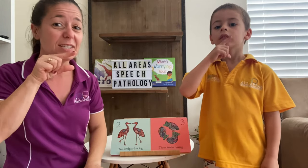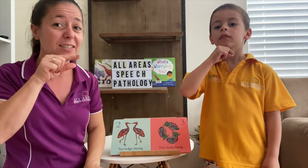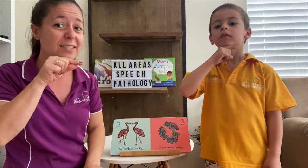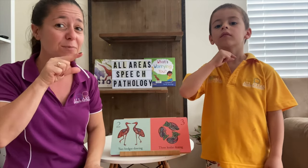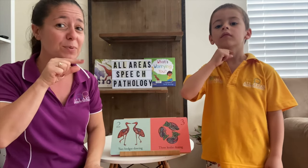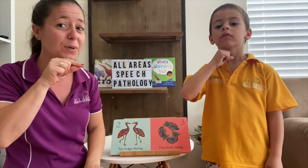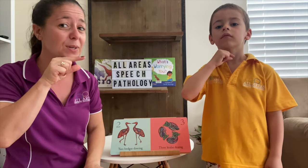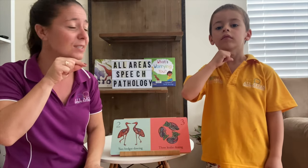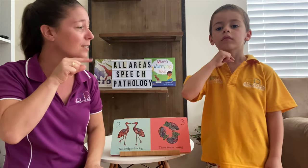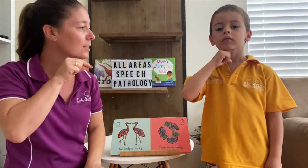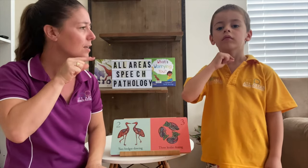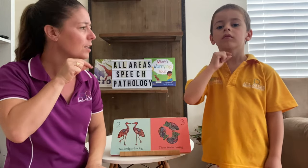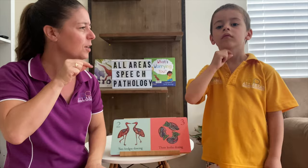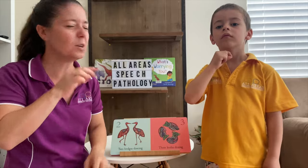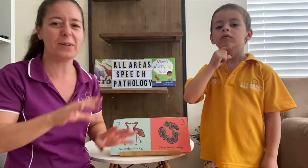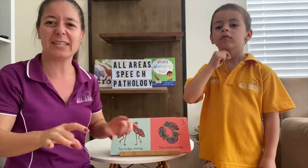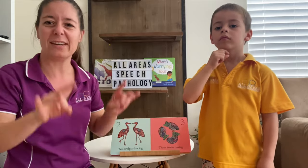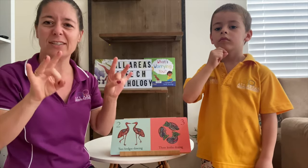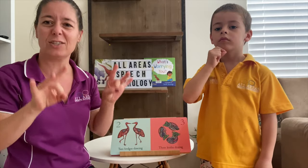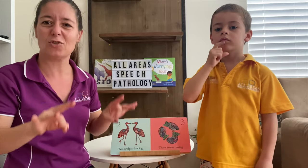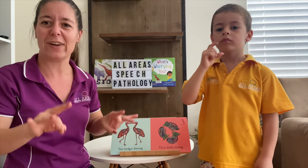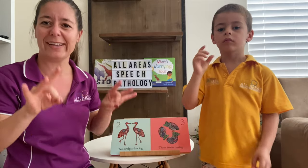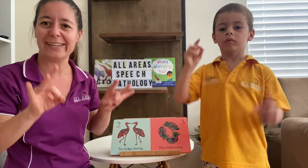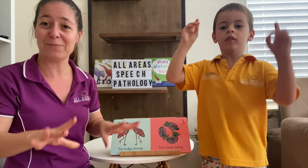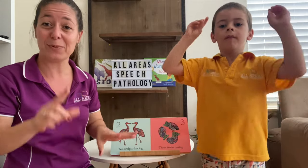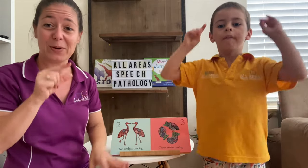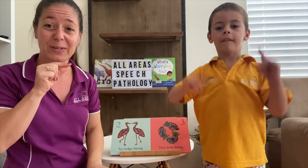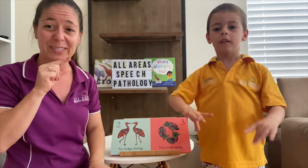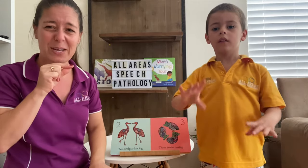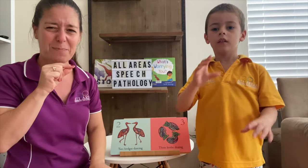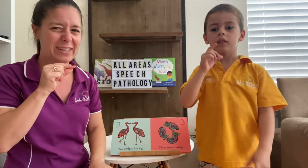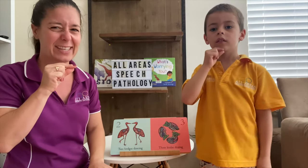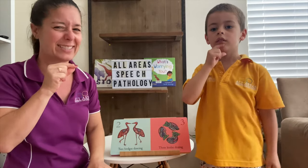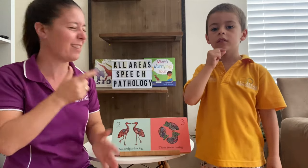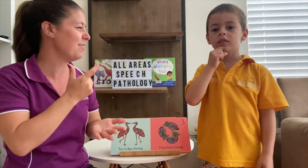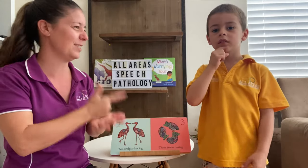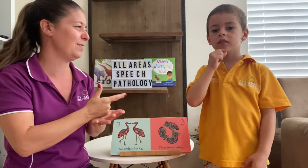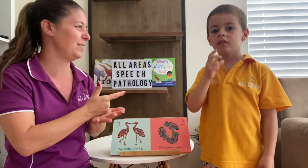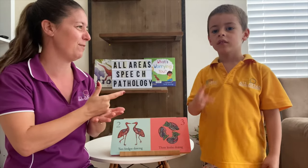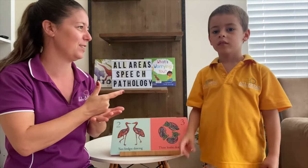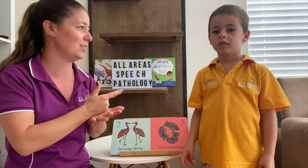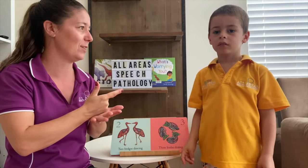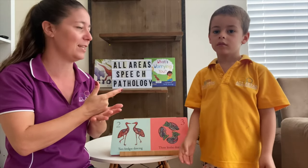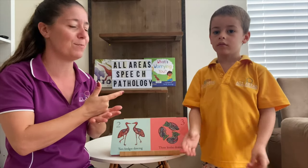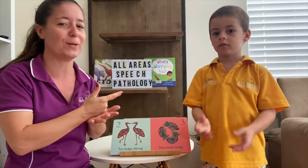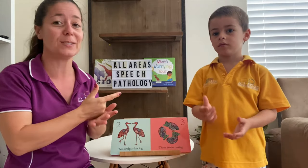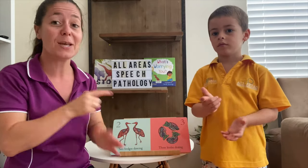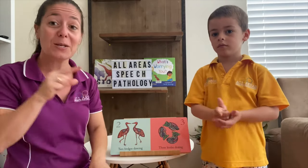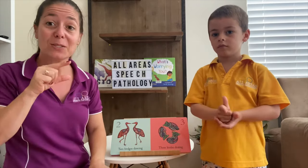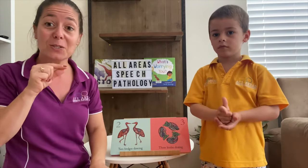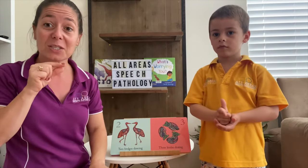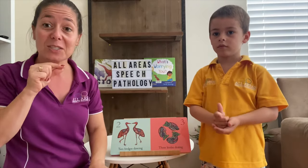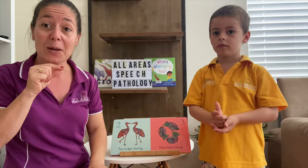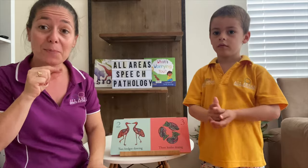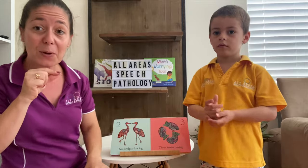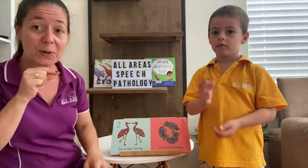going to sign bird. You could always add Australian bird, but there's lots of different Australian birds. just sign bird.